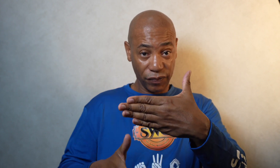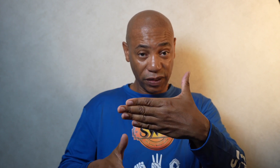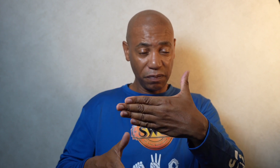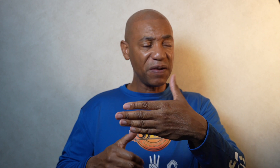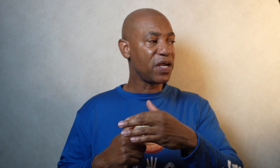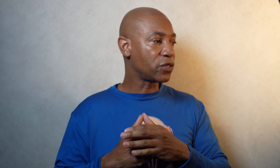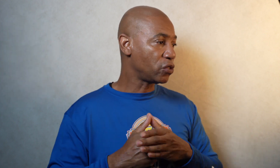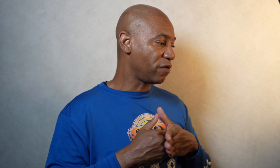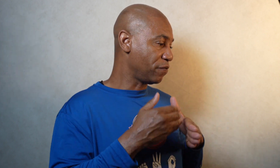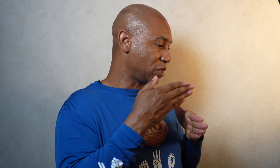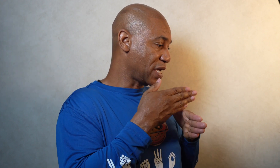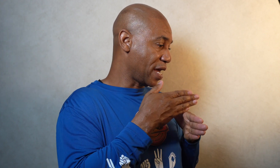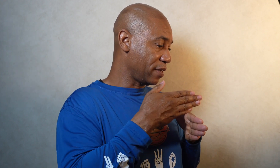Maybe I can show you from the side.